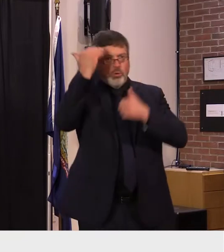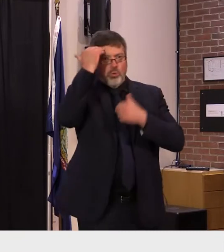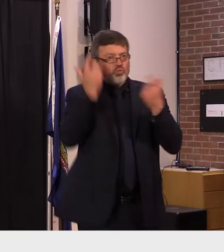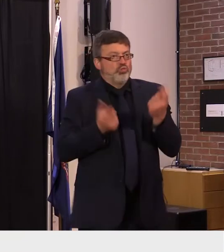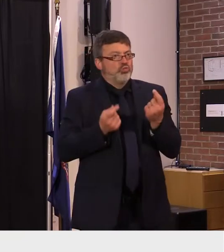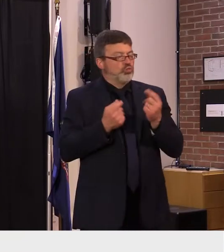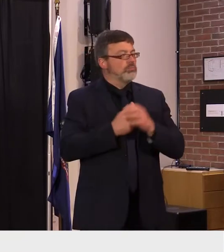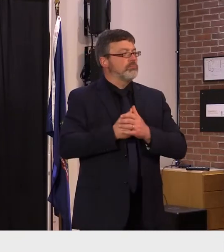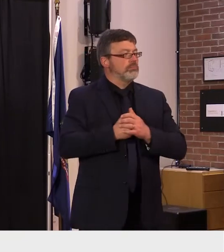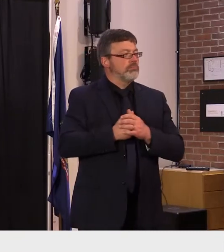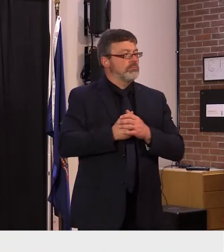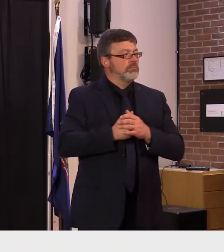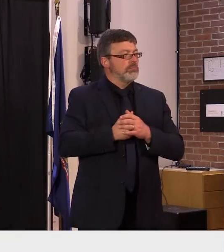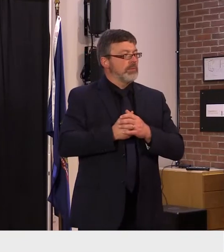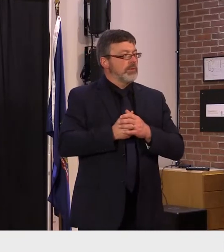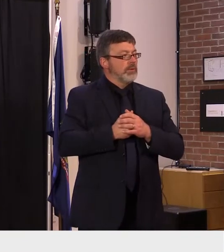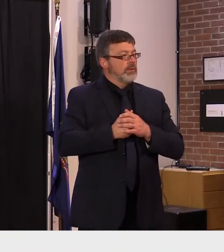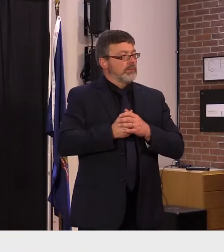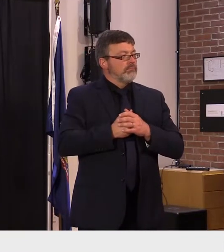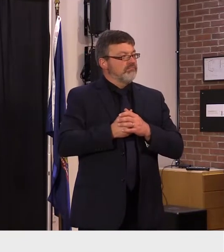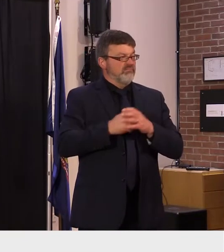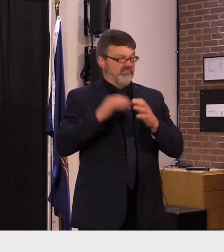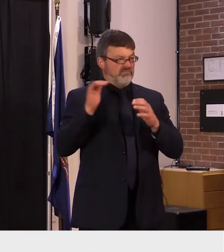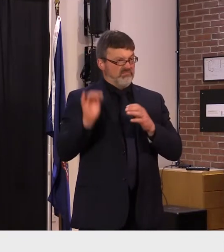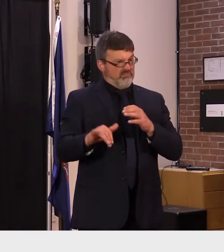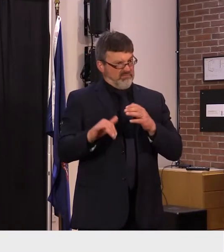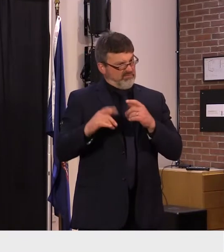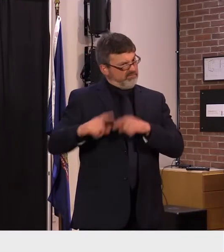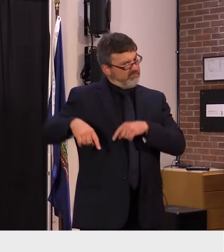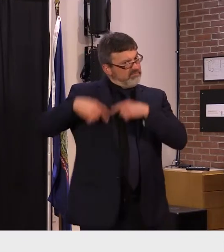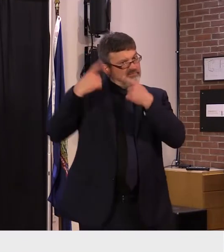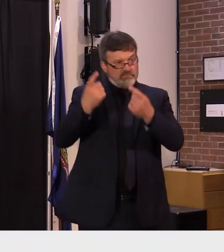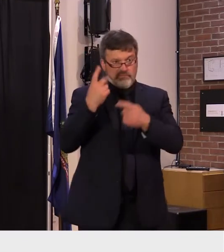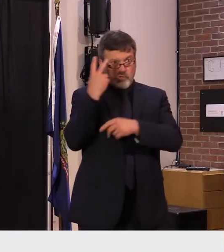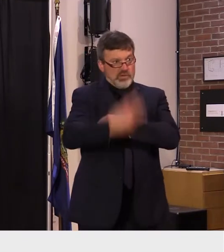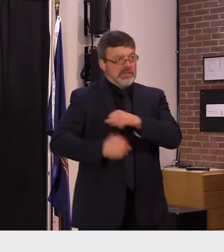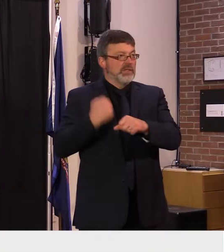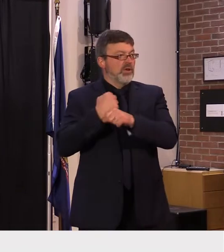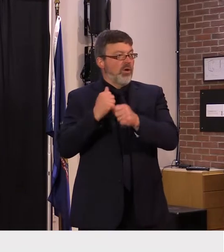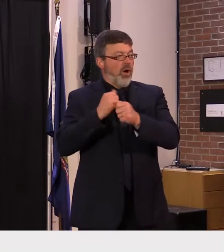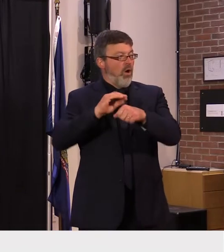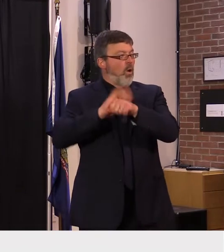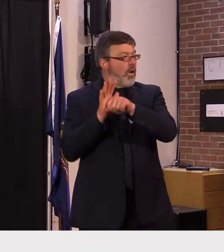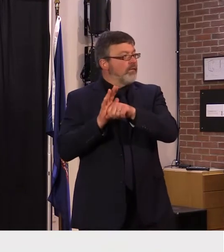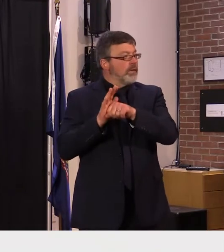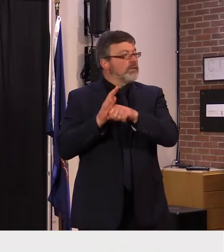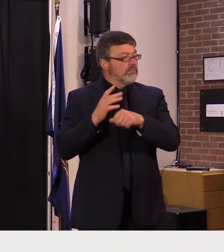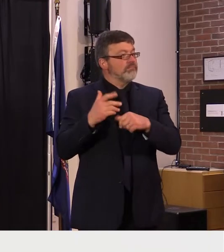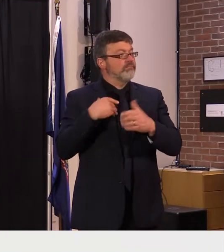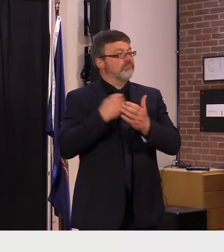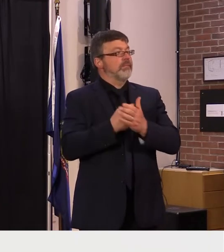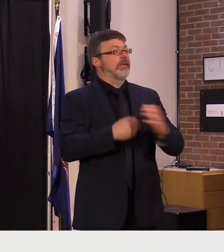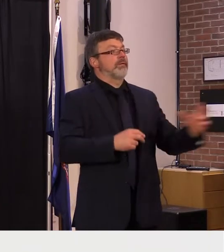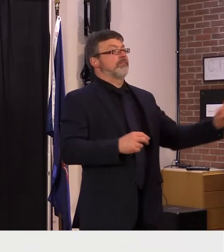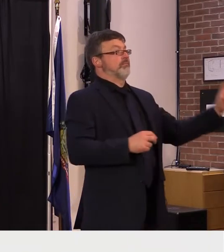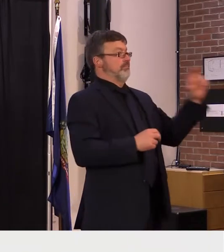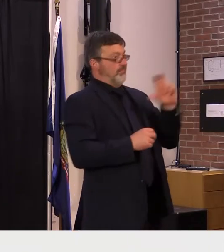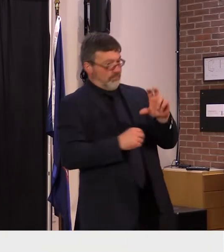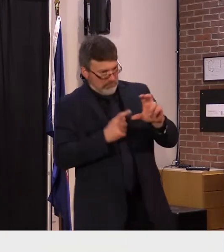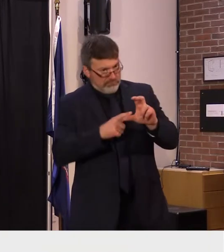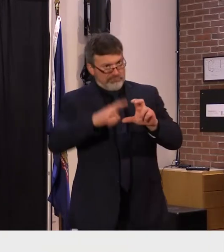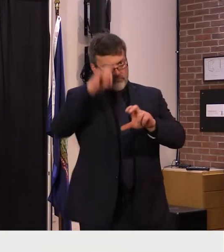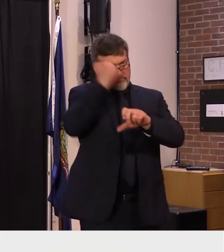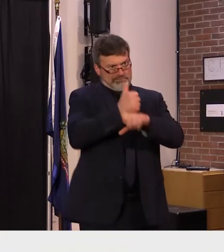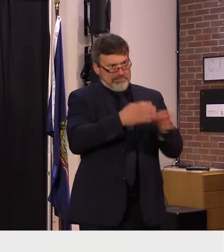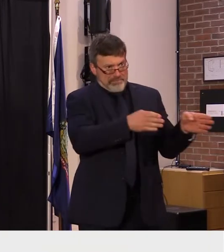as we have done throughout the pandemic we intend to use the state funds in a strategic manner to guide and focus the use of local